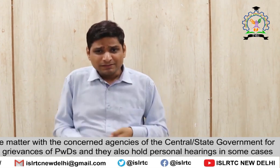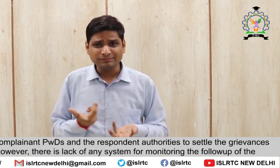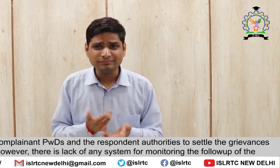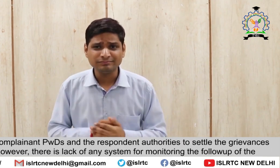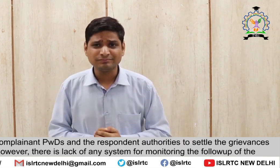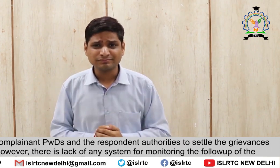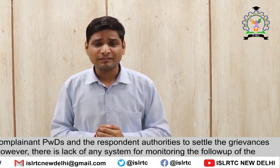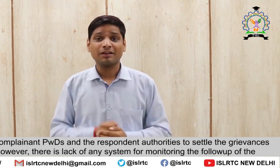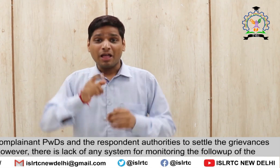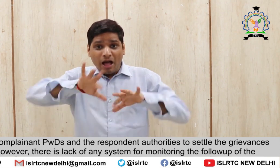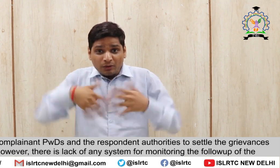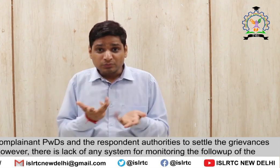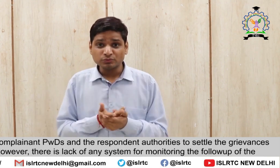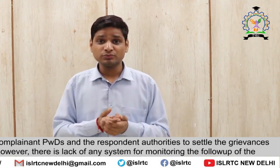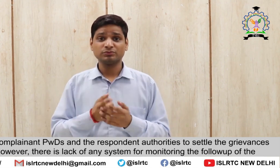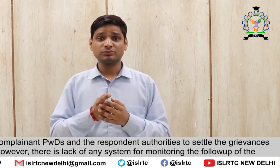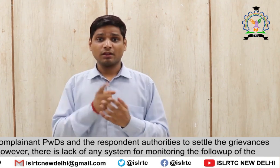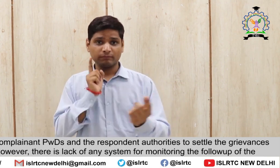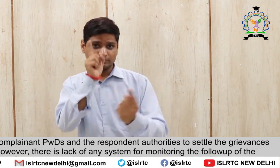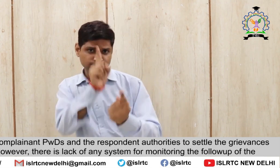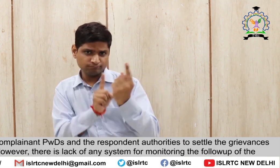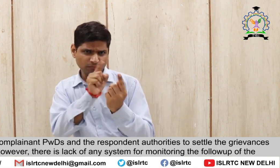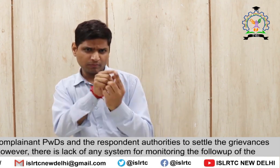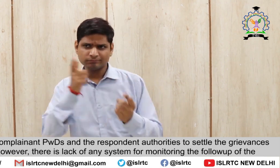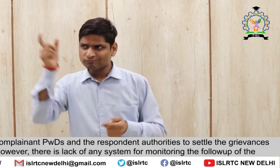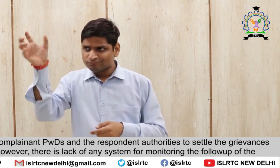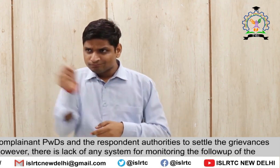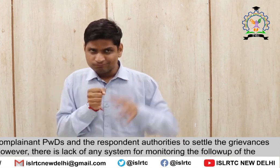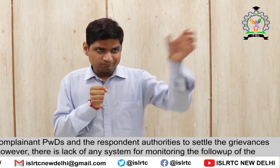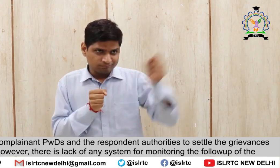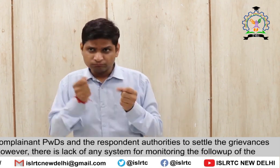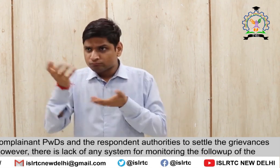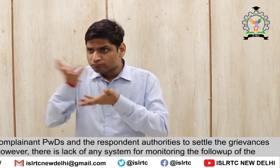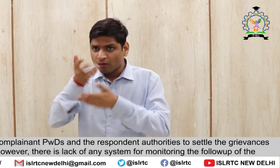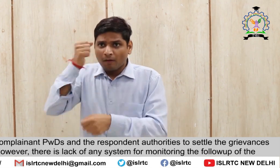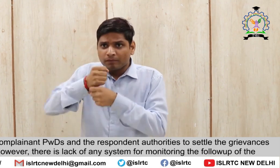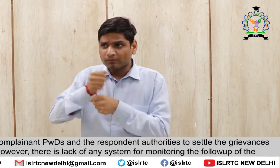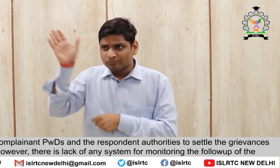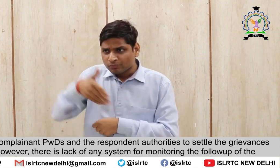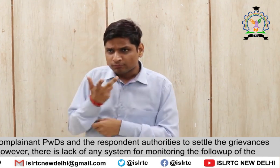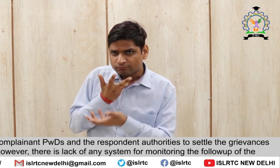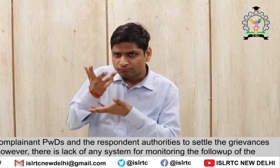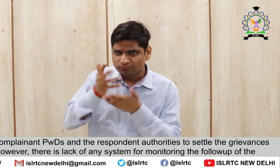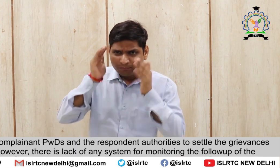involving The complainant PWDs And the respondent authorities To settle the grievances Amicably